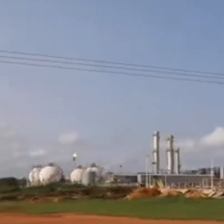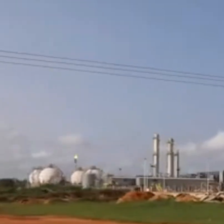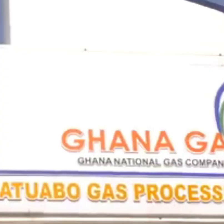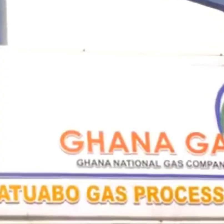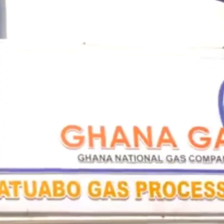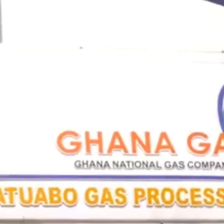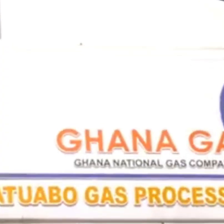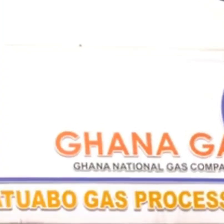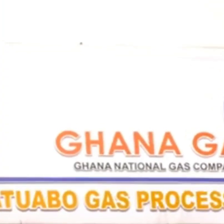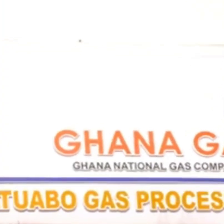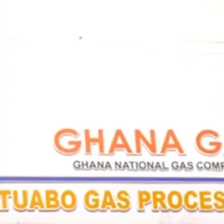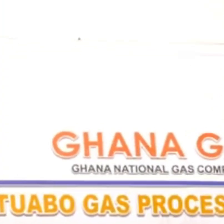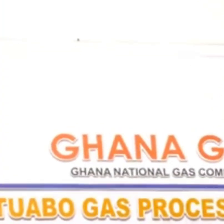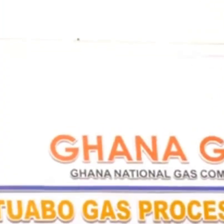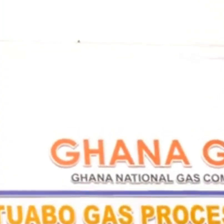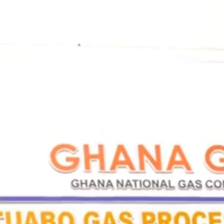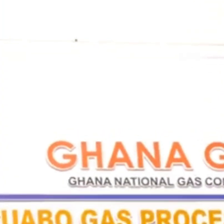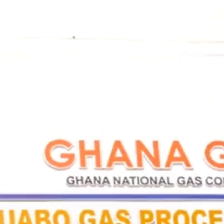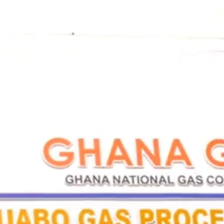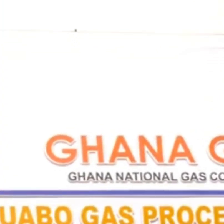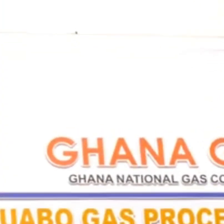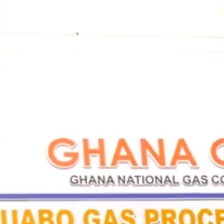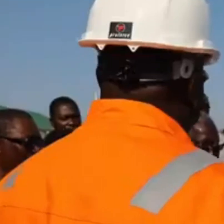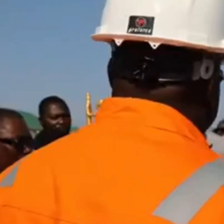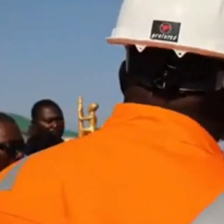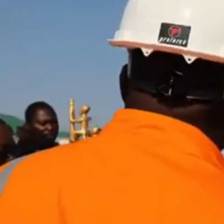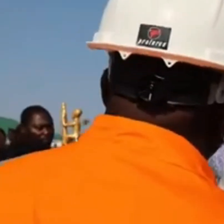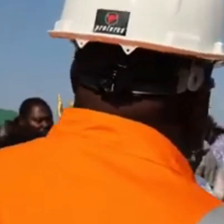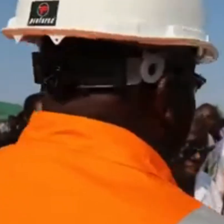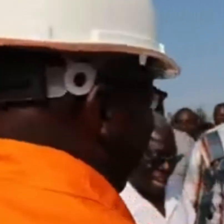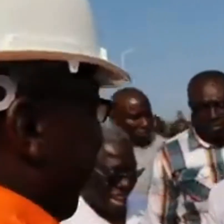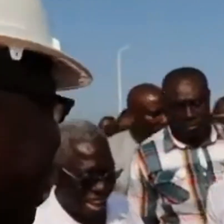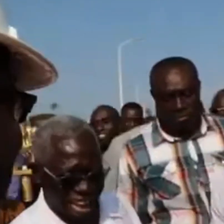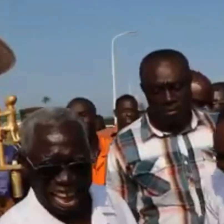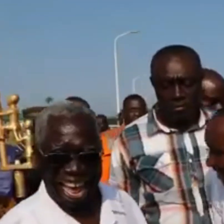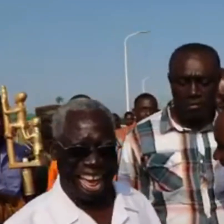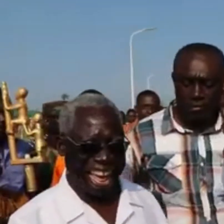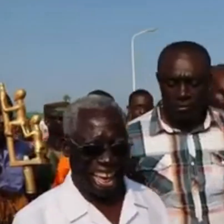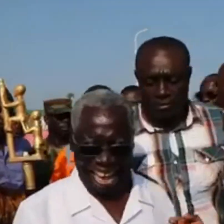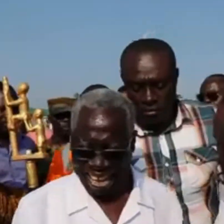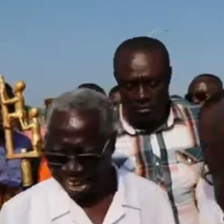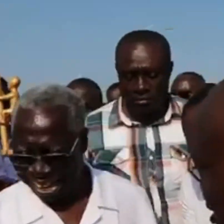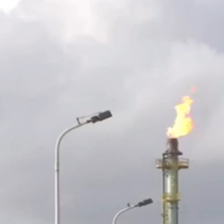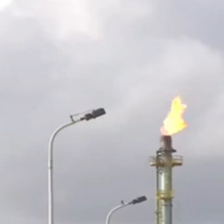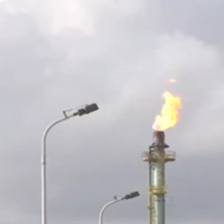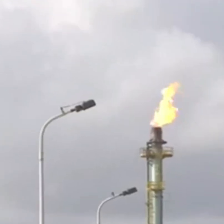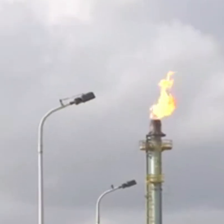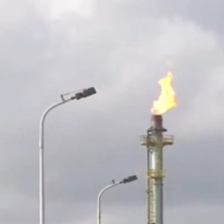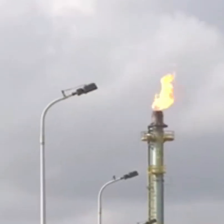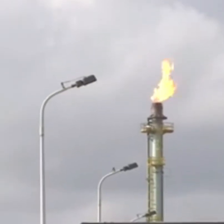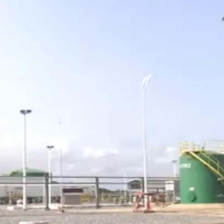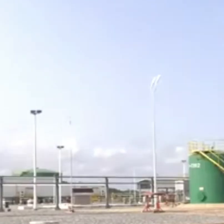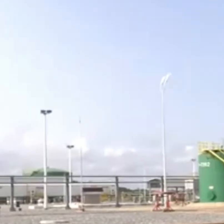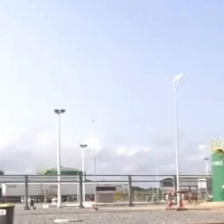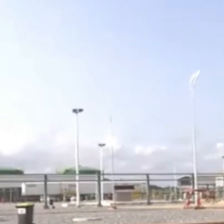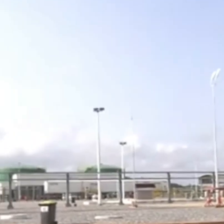This was founded in the year 2011. Ghana Gas had one clear goal, to take Ghana's natural gas resources and turn them